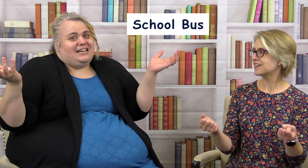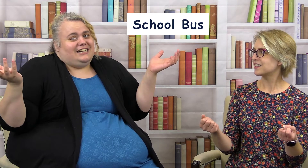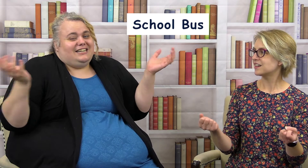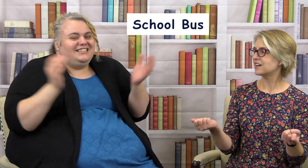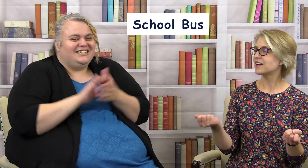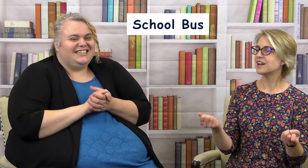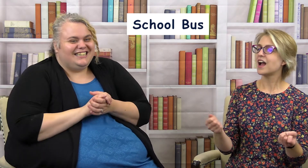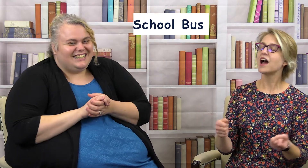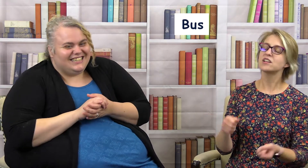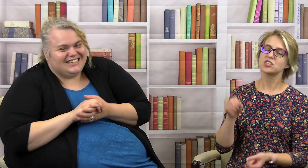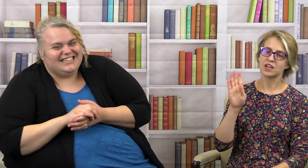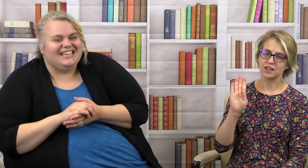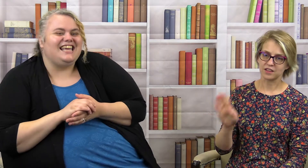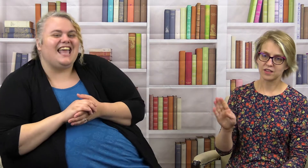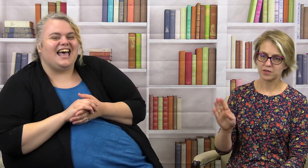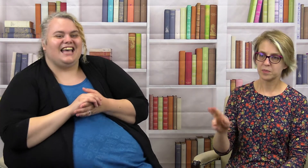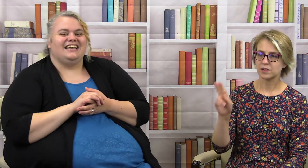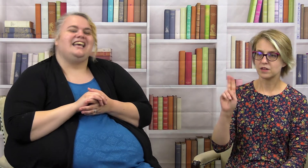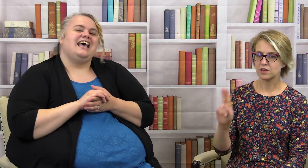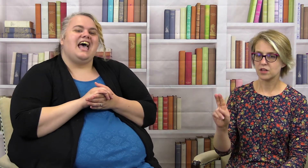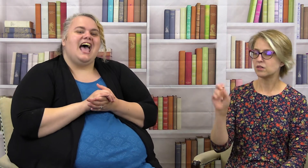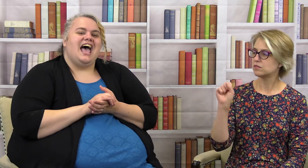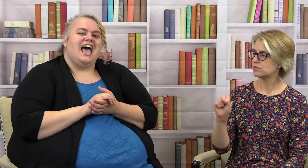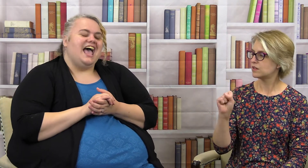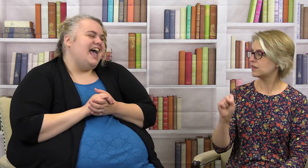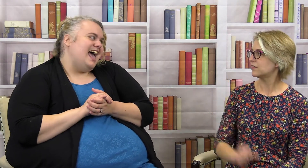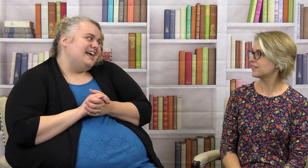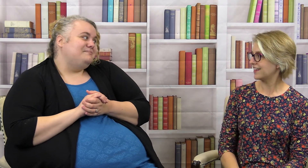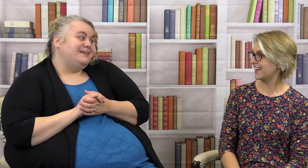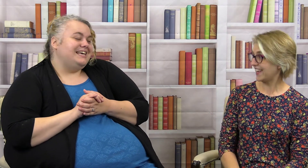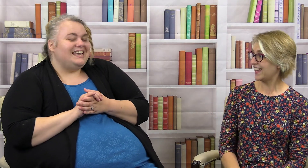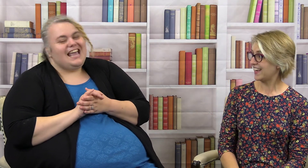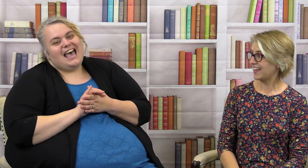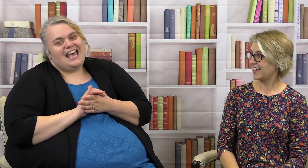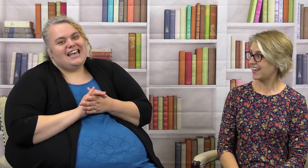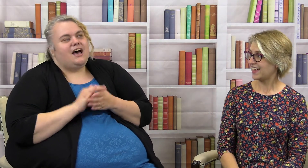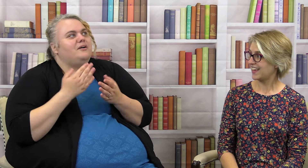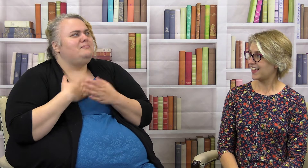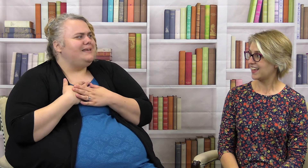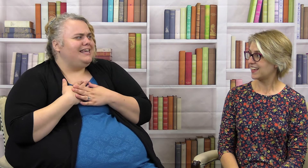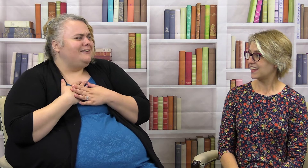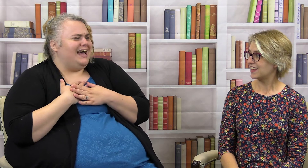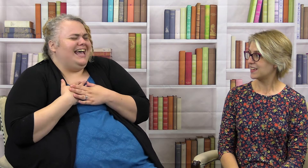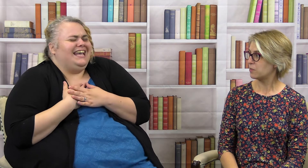there yeah oh B U S